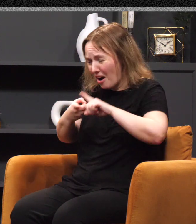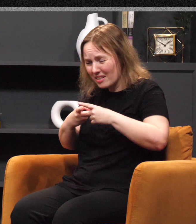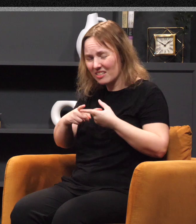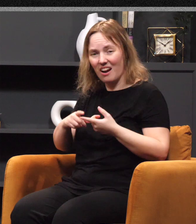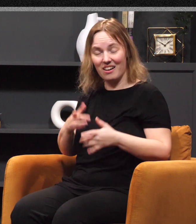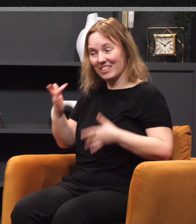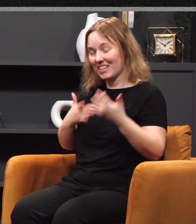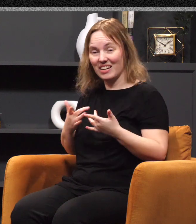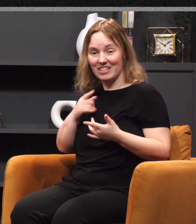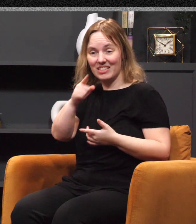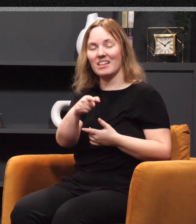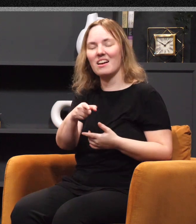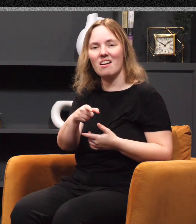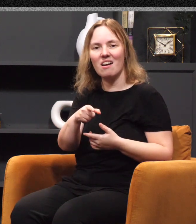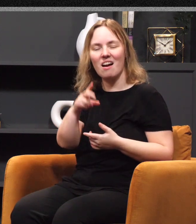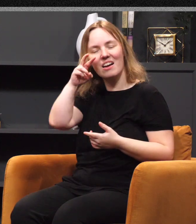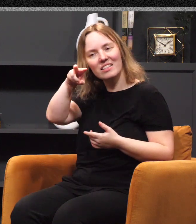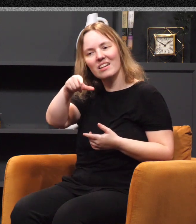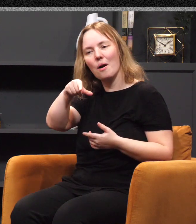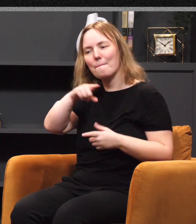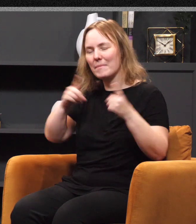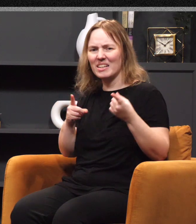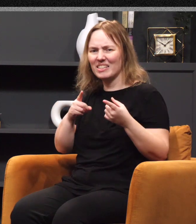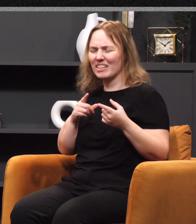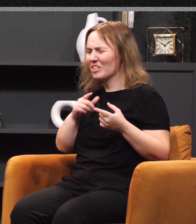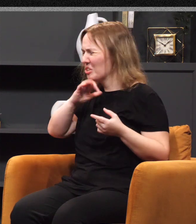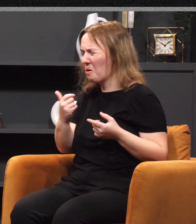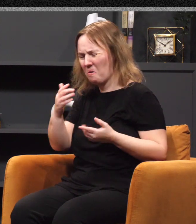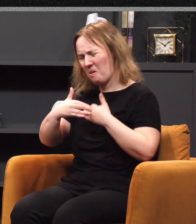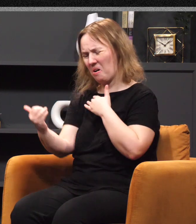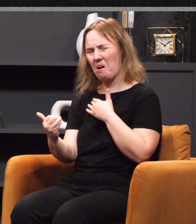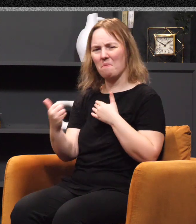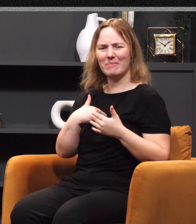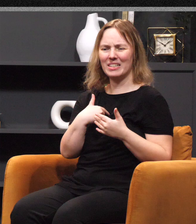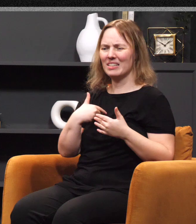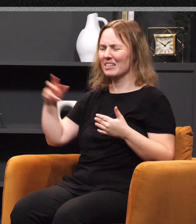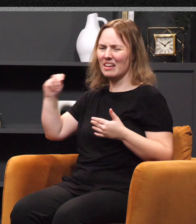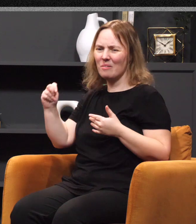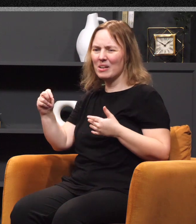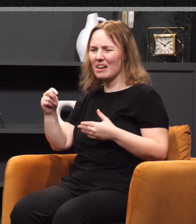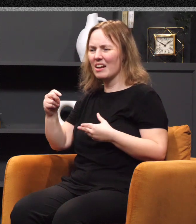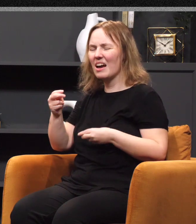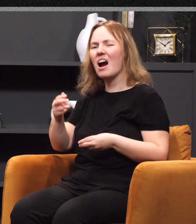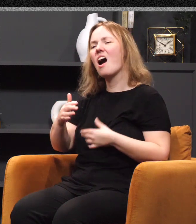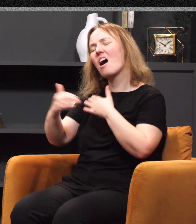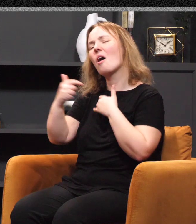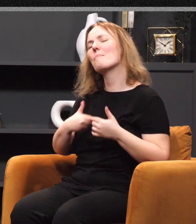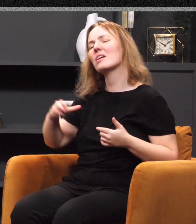these years? She says, Yes, it's me, but don't call me Naomi. Call me Mara. And she says, Why? Because the